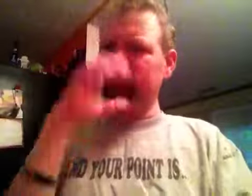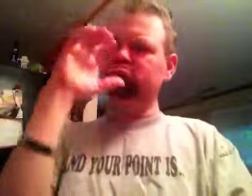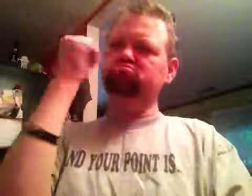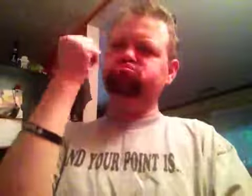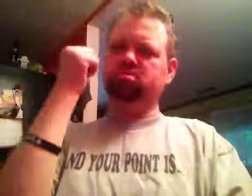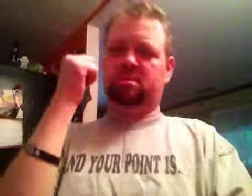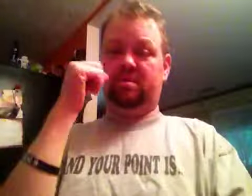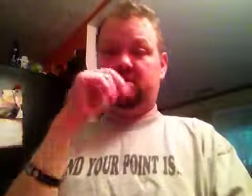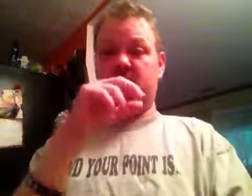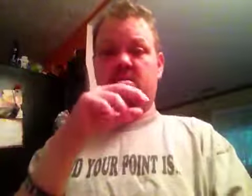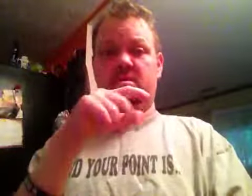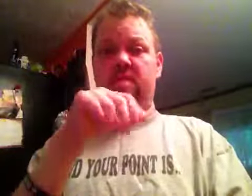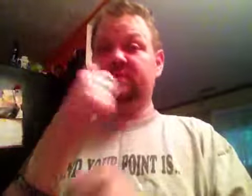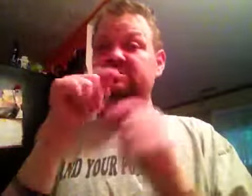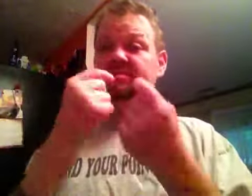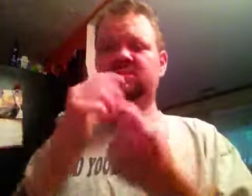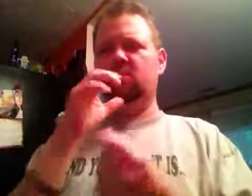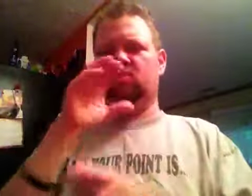What delivering the health system.